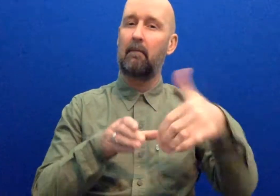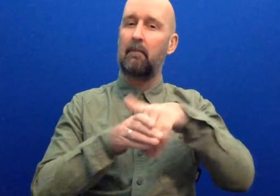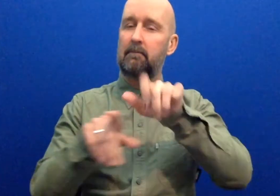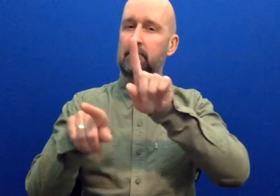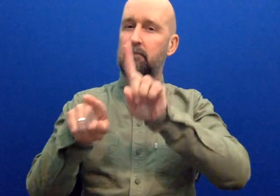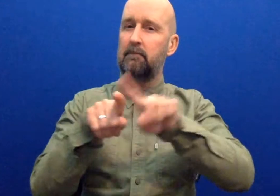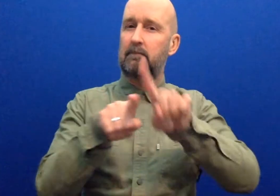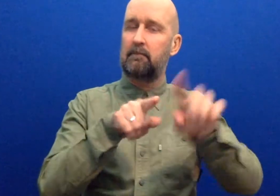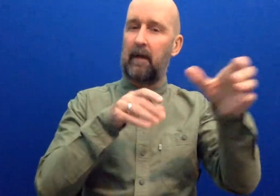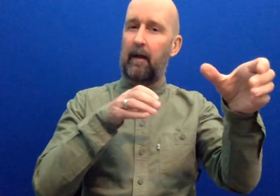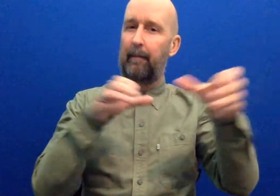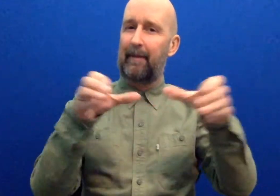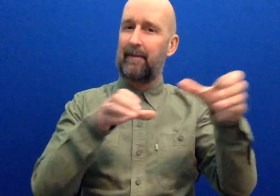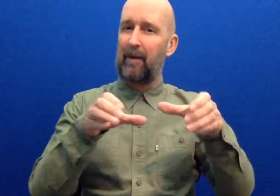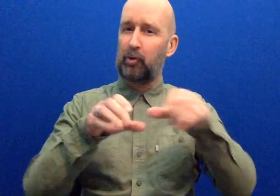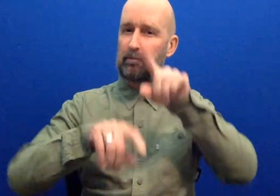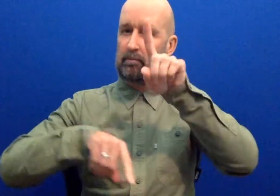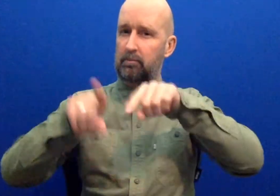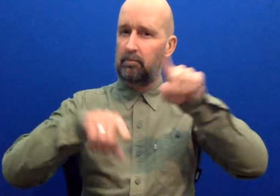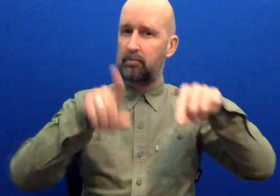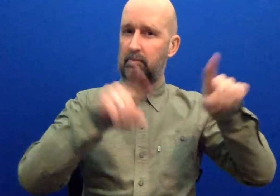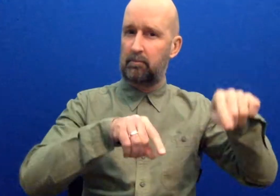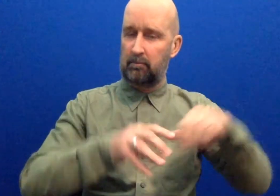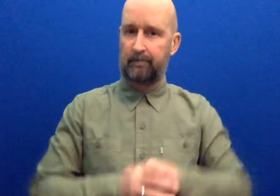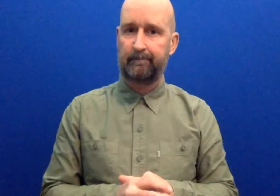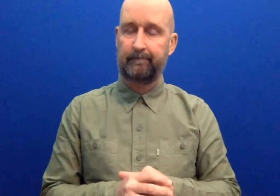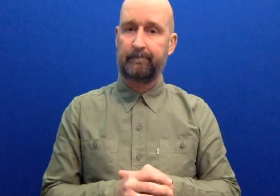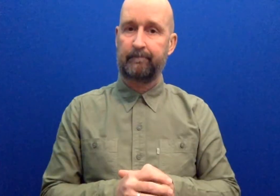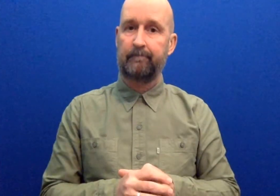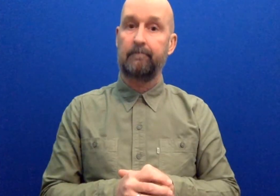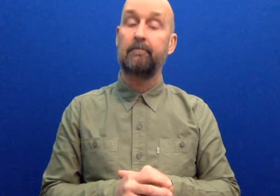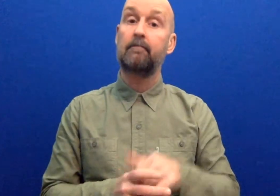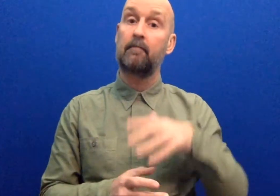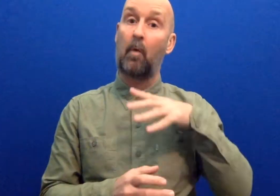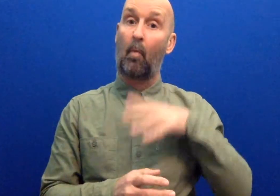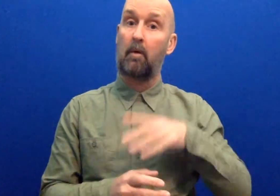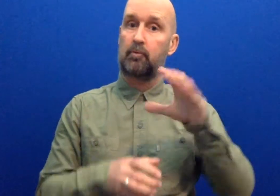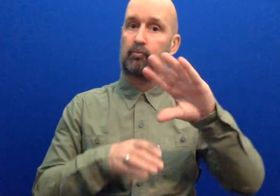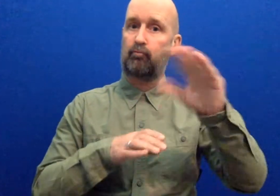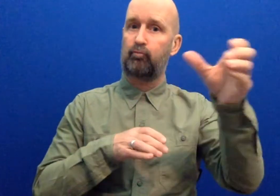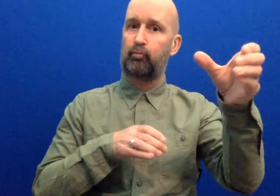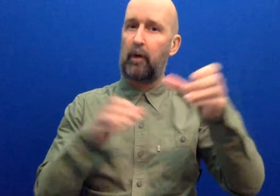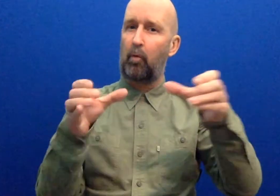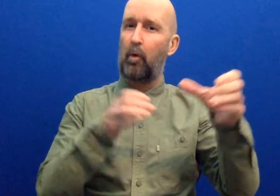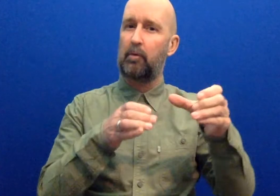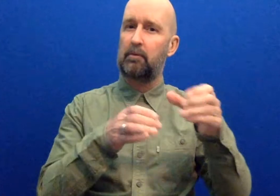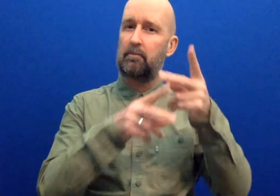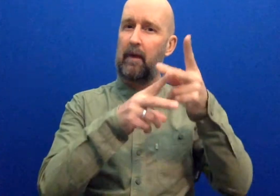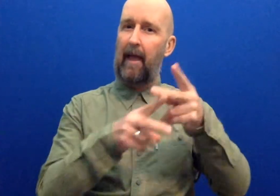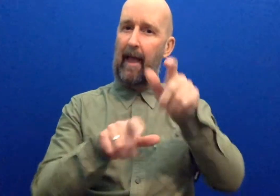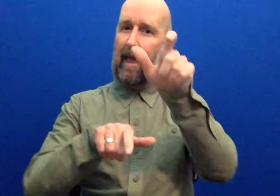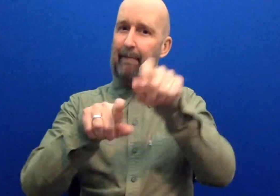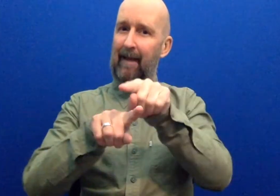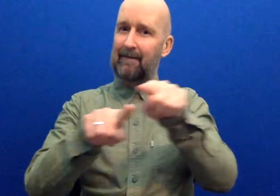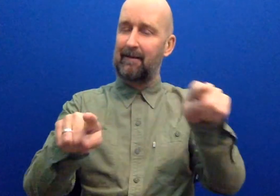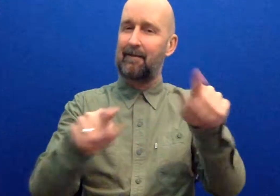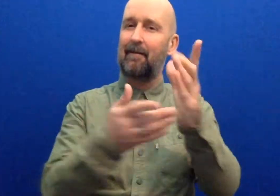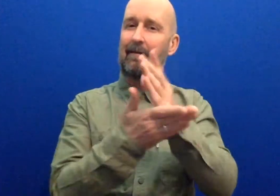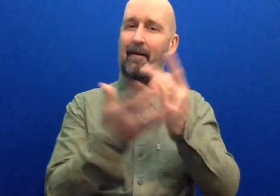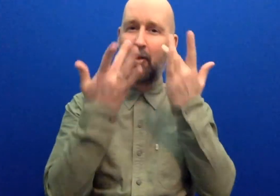participants in this scheme. We want to recruit a group of mentees that reflects the diversity of the